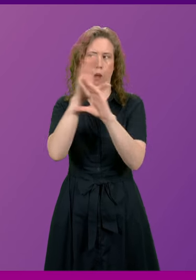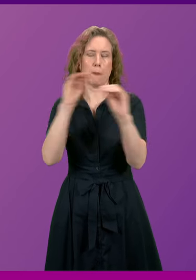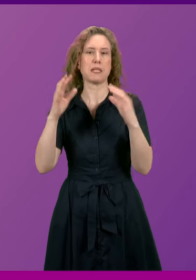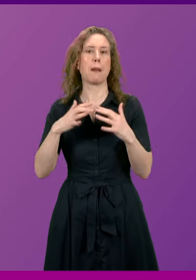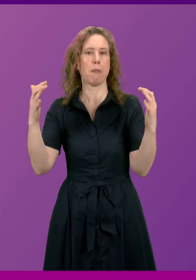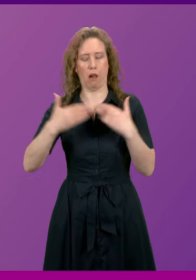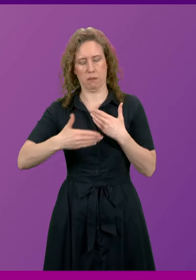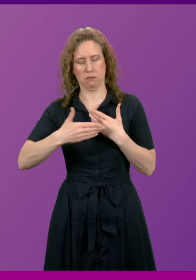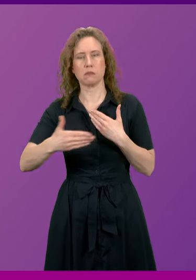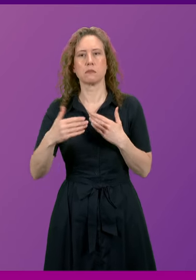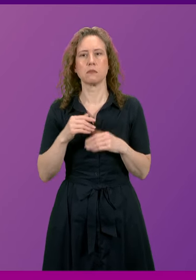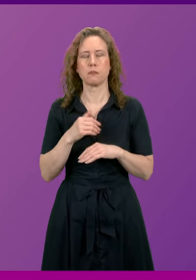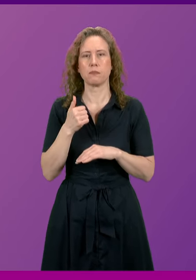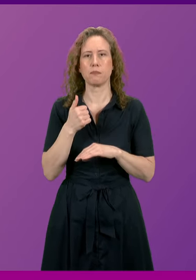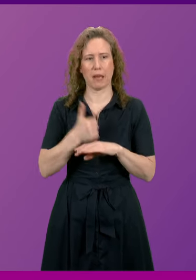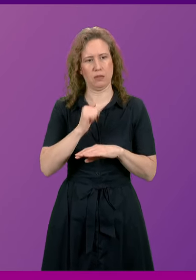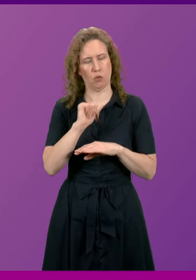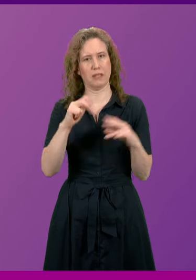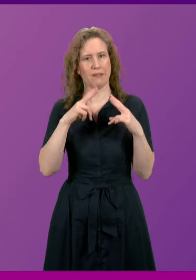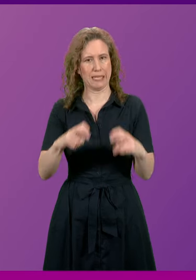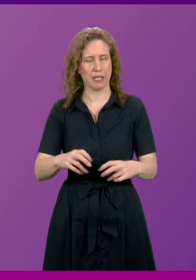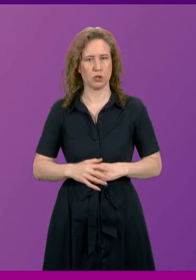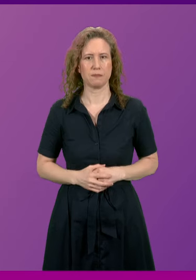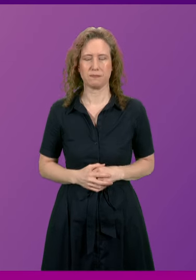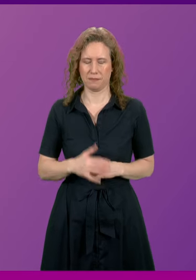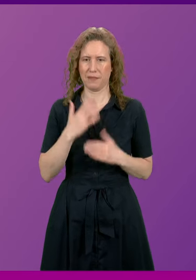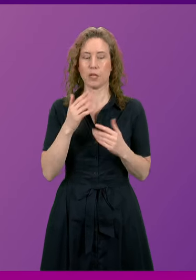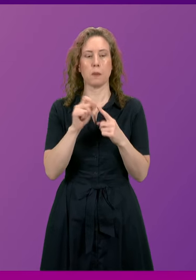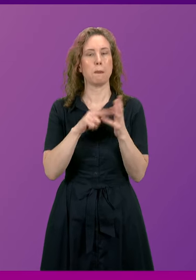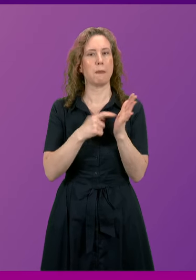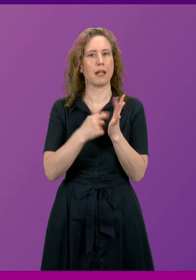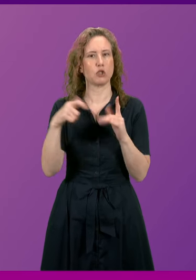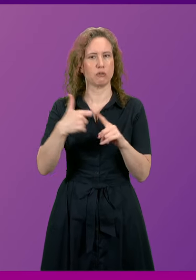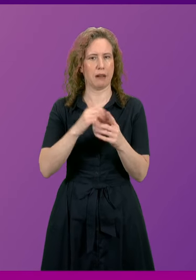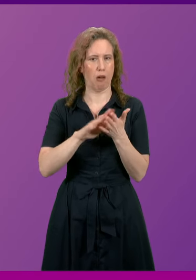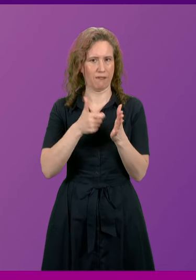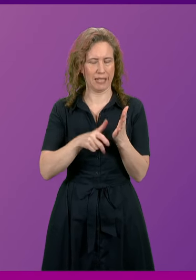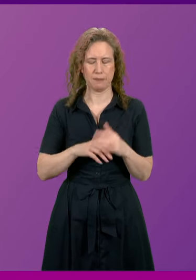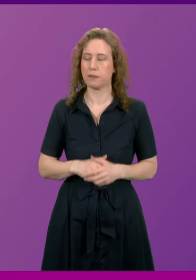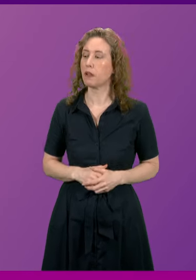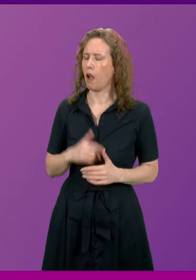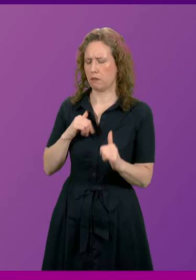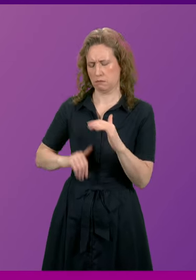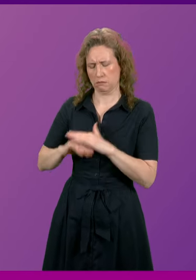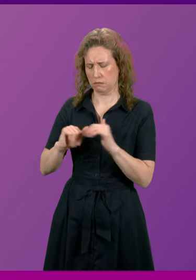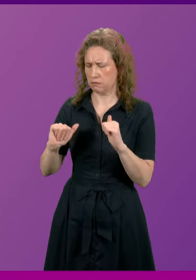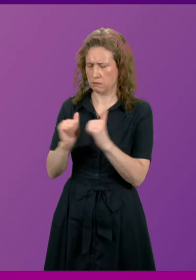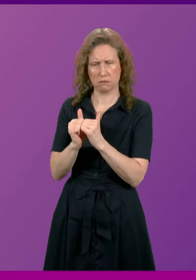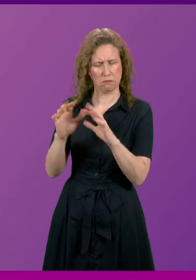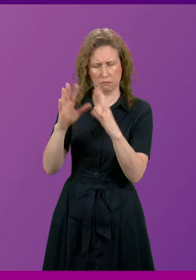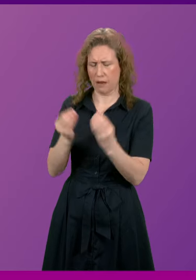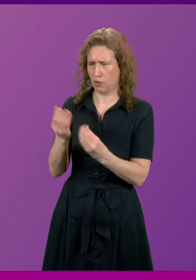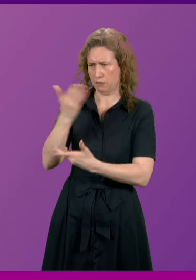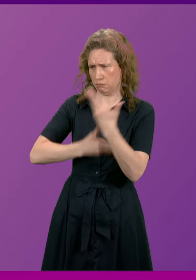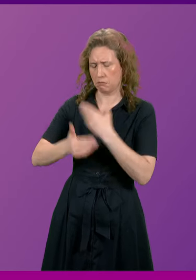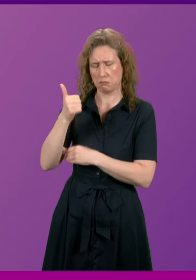on the basis of those investigations. Patrick Harvey. I strongly agree with every element of what the first minister